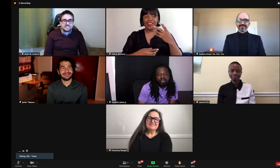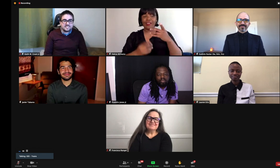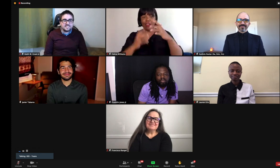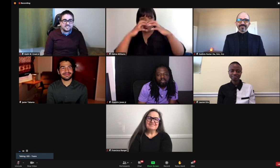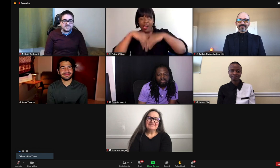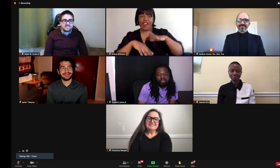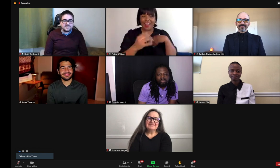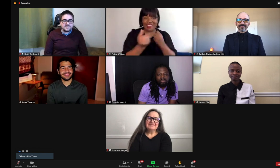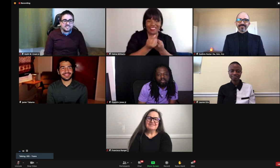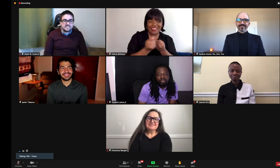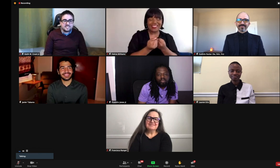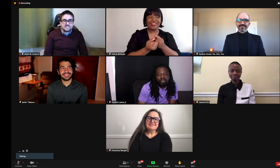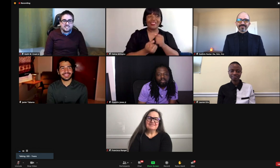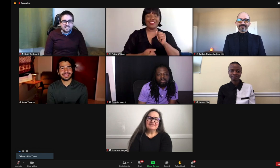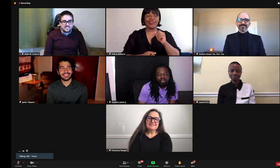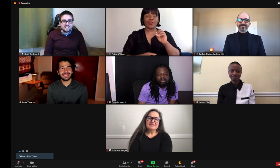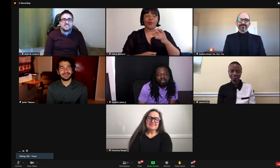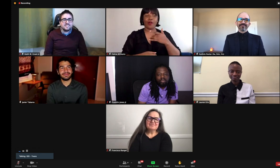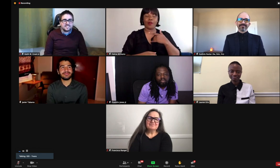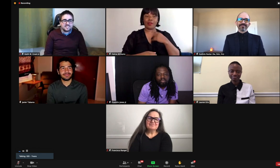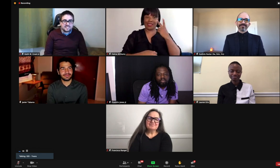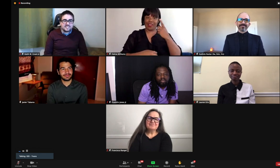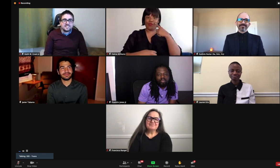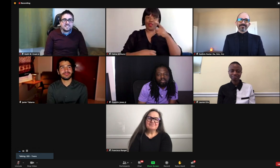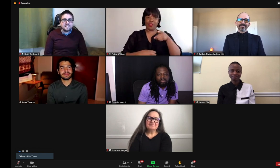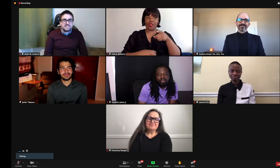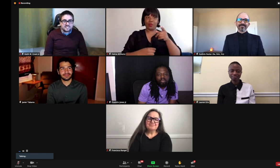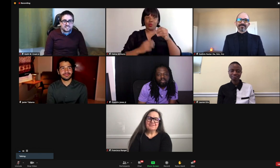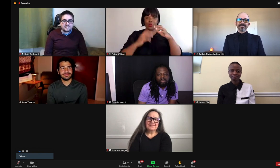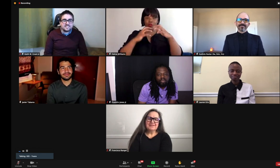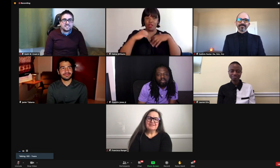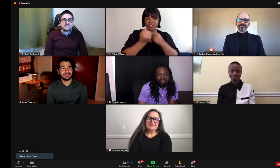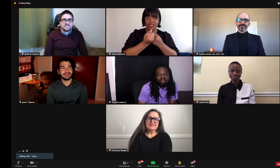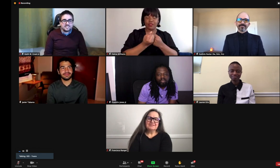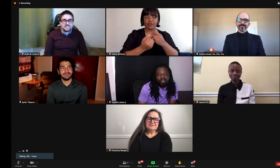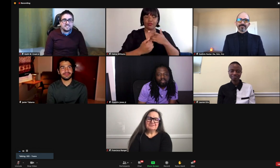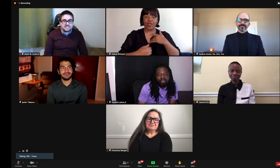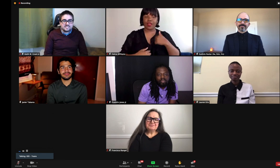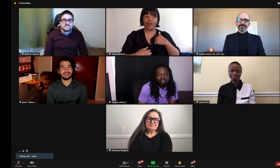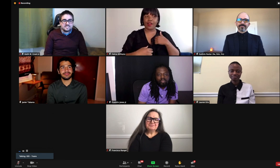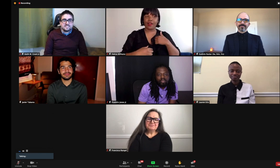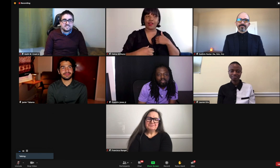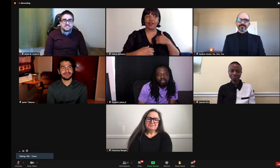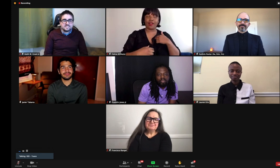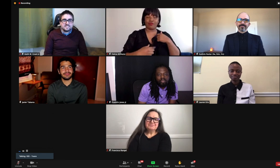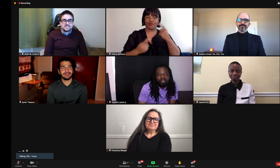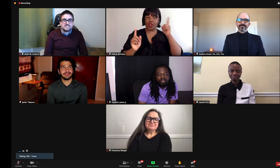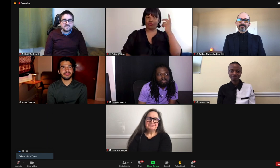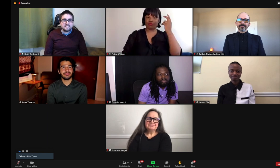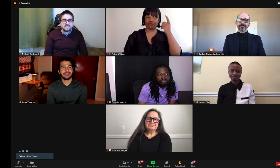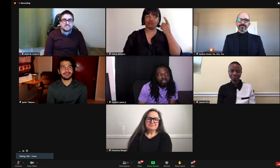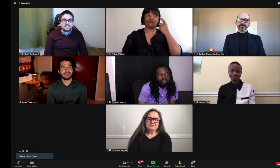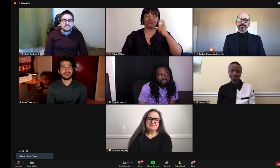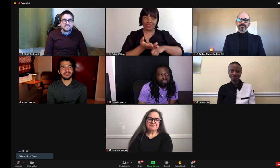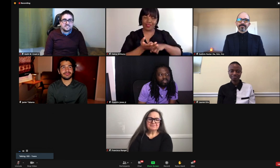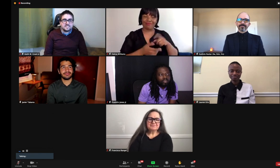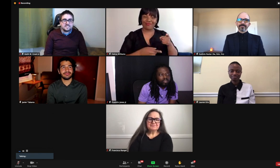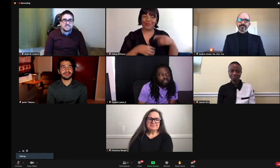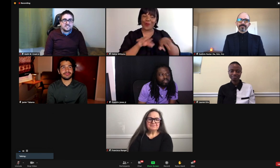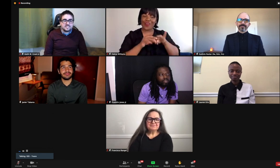of, you know, happiness and anger or frustration and laughter and supporting folks the way that I did. And I think in doing so, I